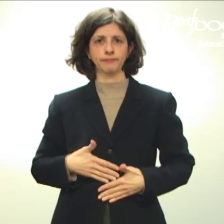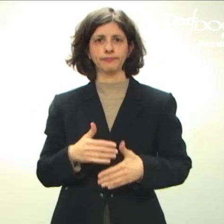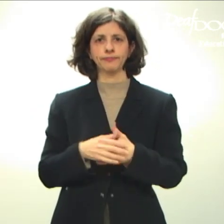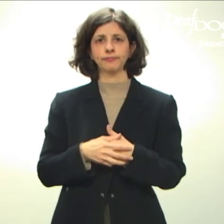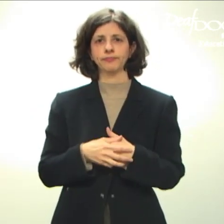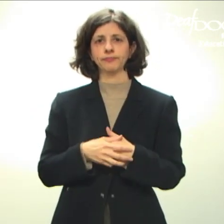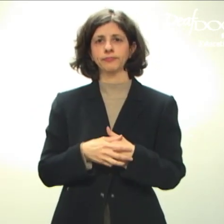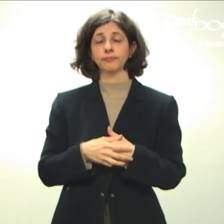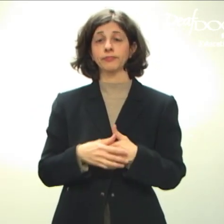body.